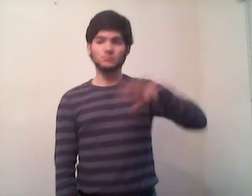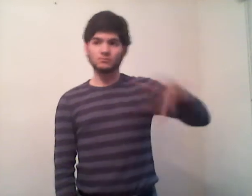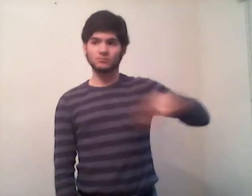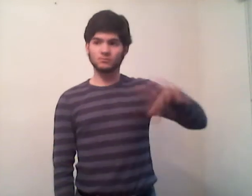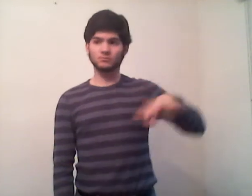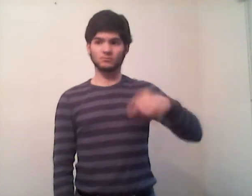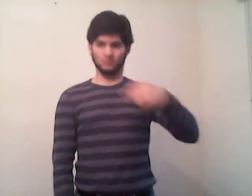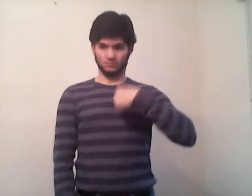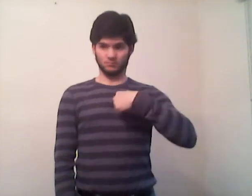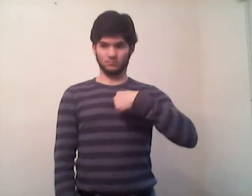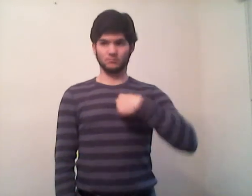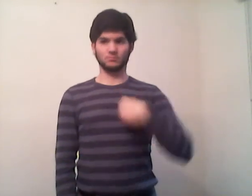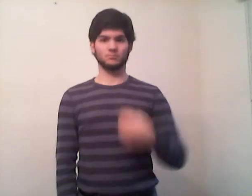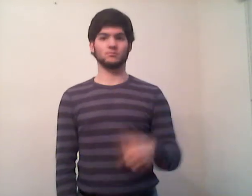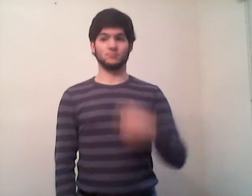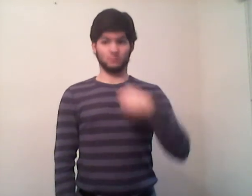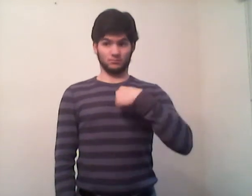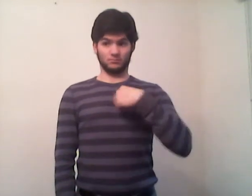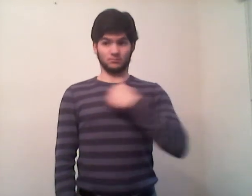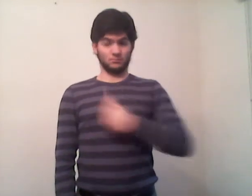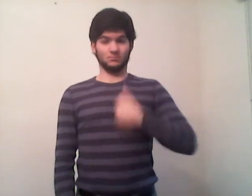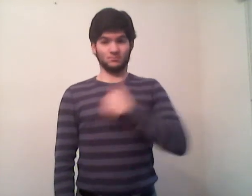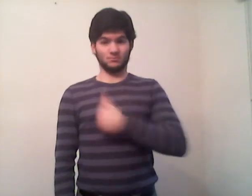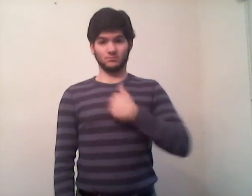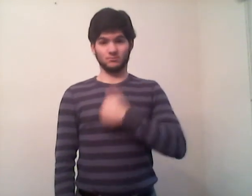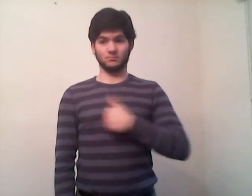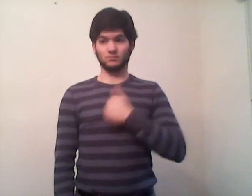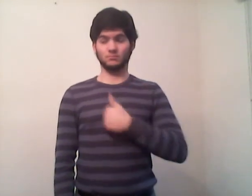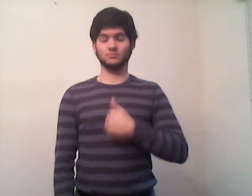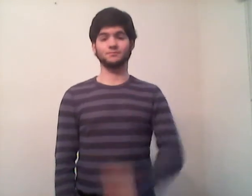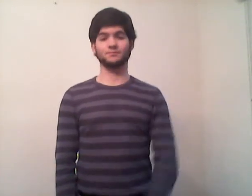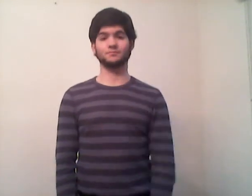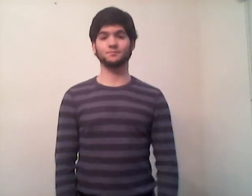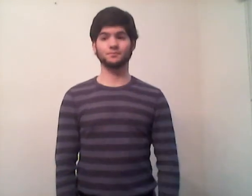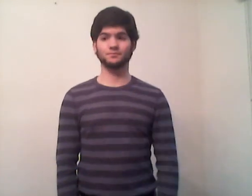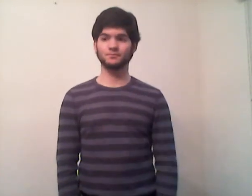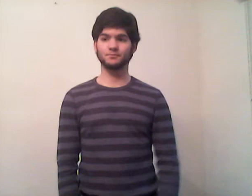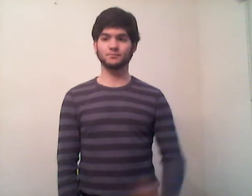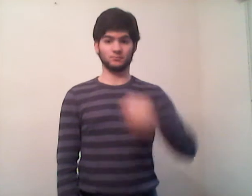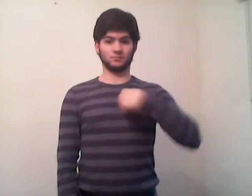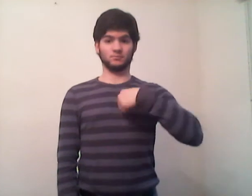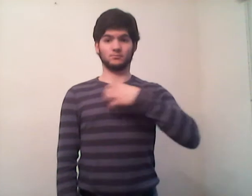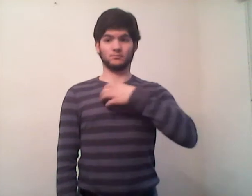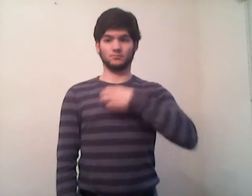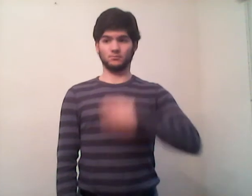of me to talk about myself I'm sorry I hope